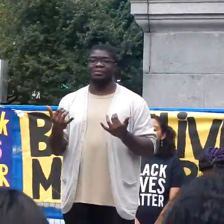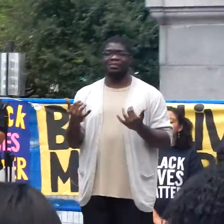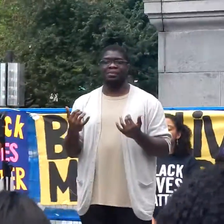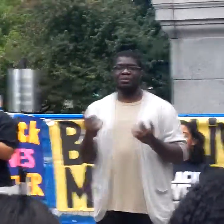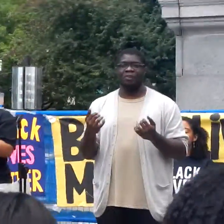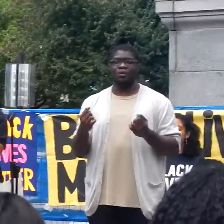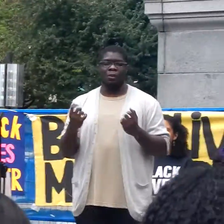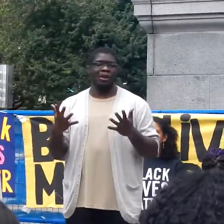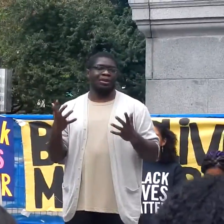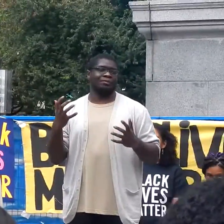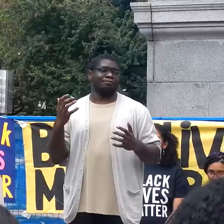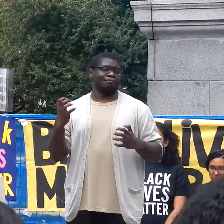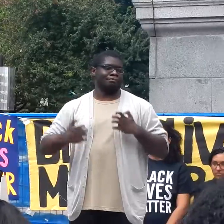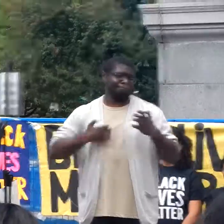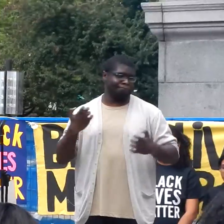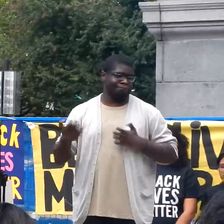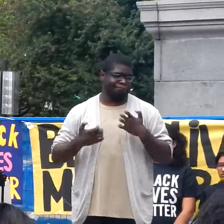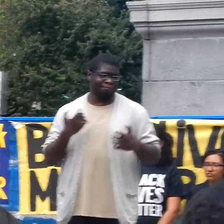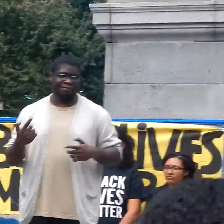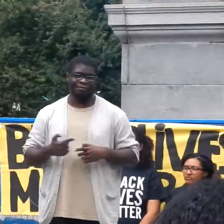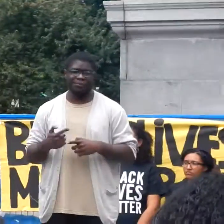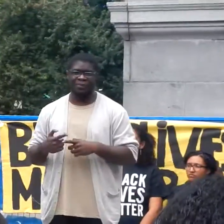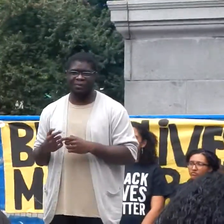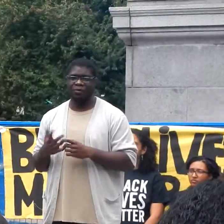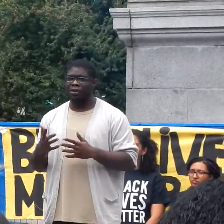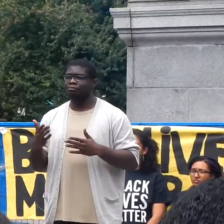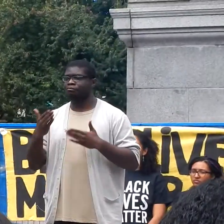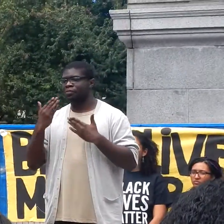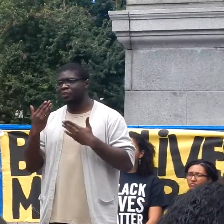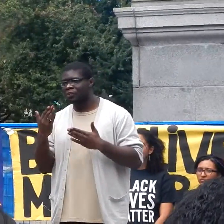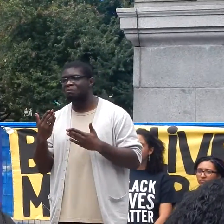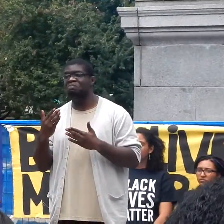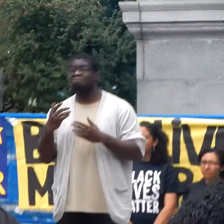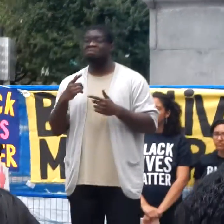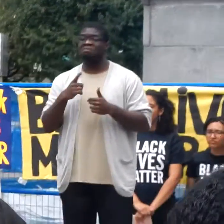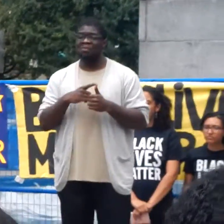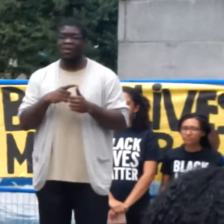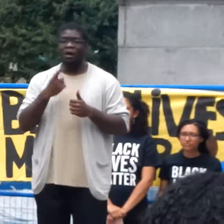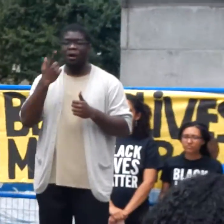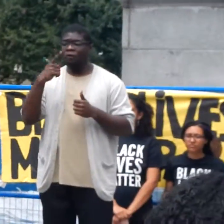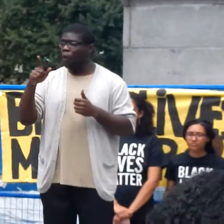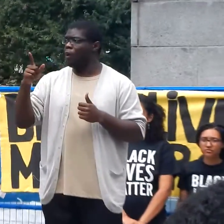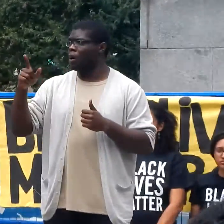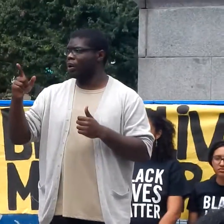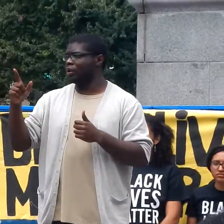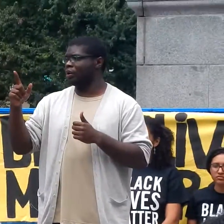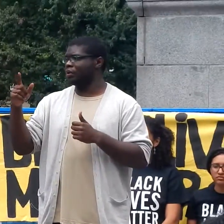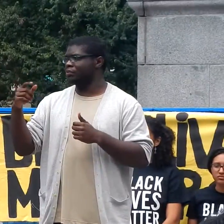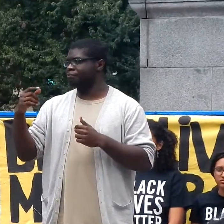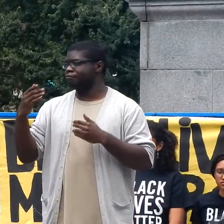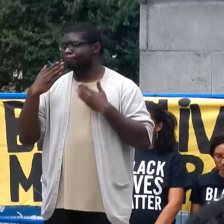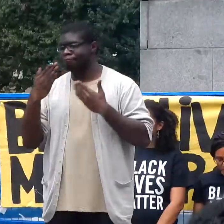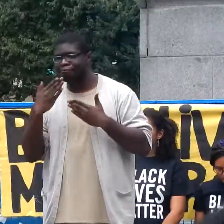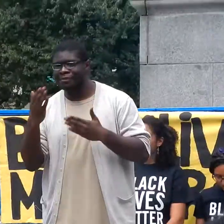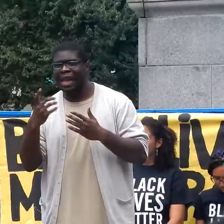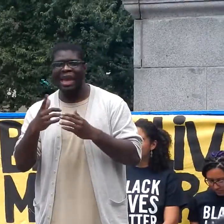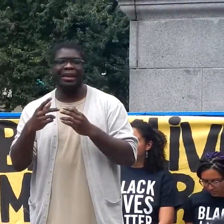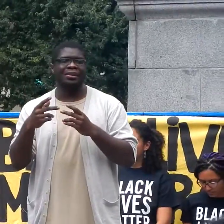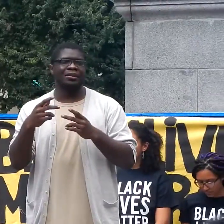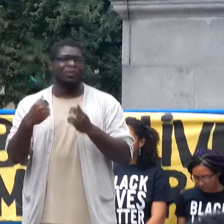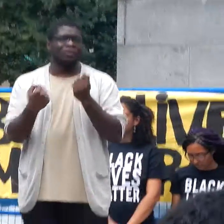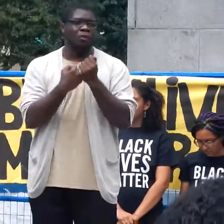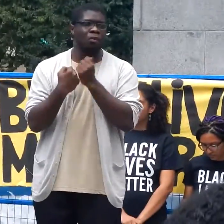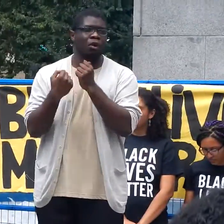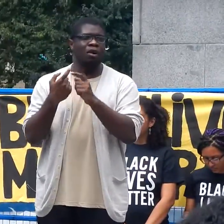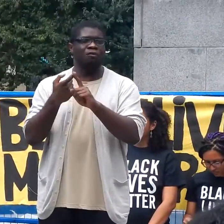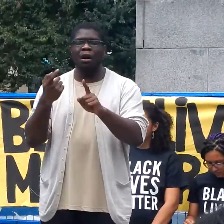things firstly we are grateful we are grateful first and foremost for the generosity kindness and unwavering extension of welcome from